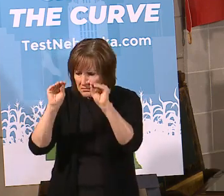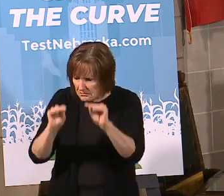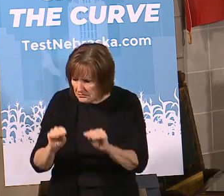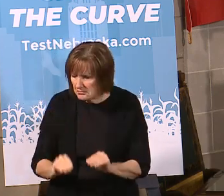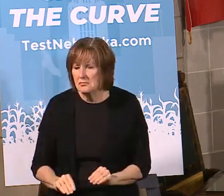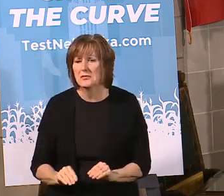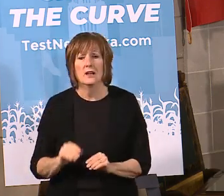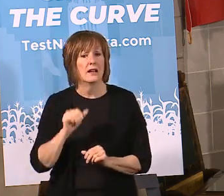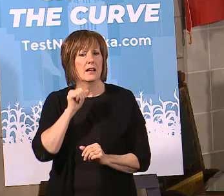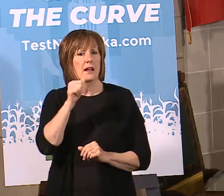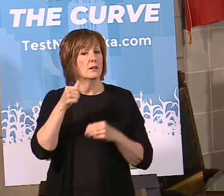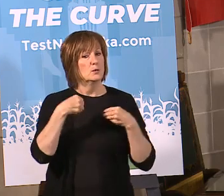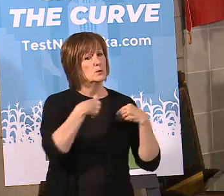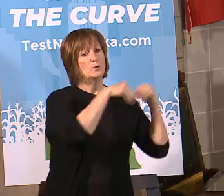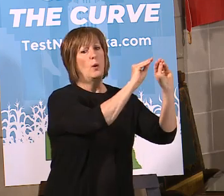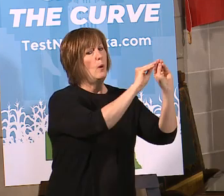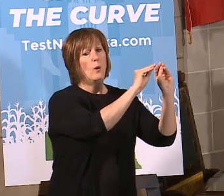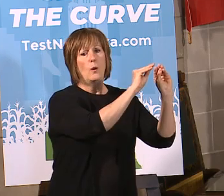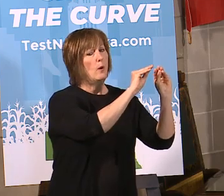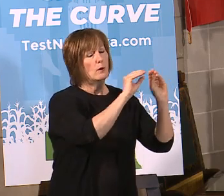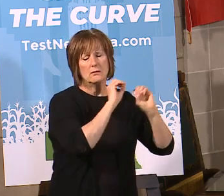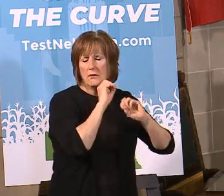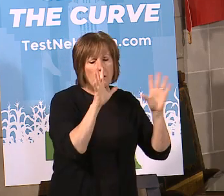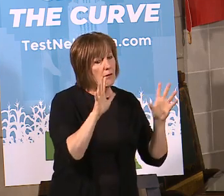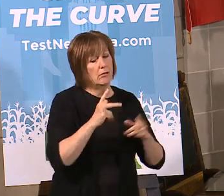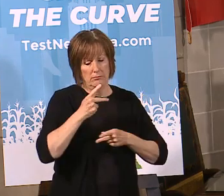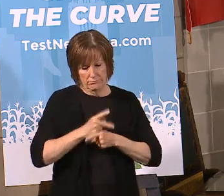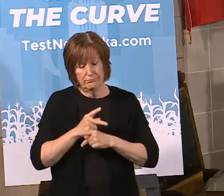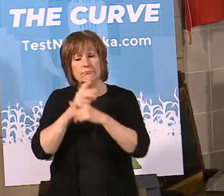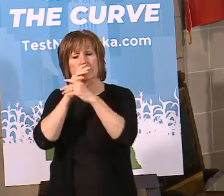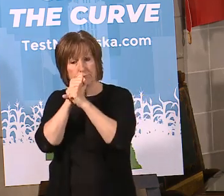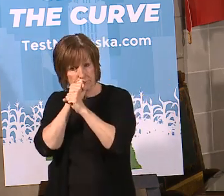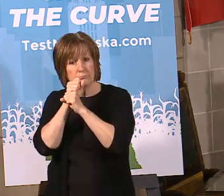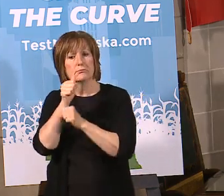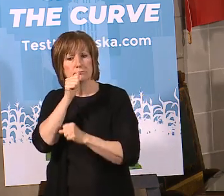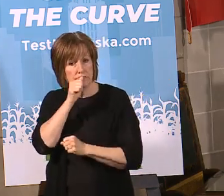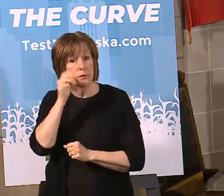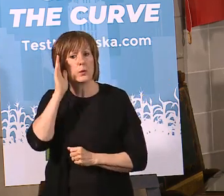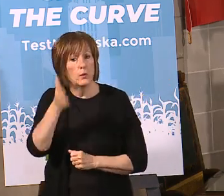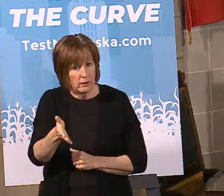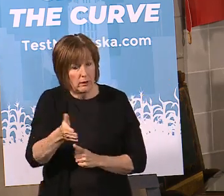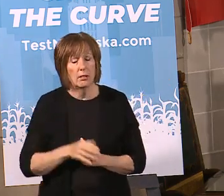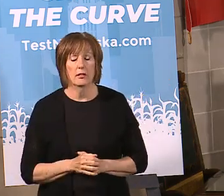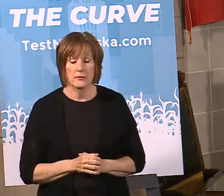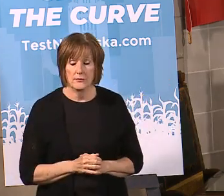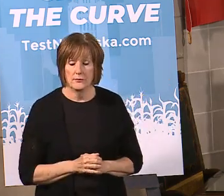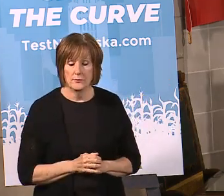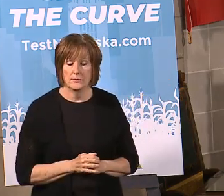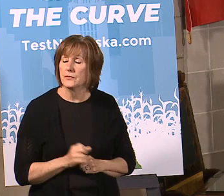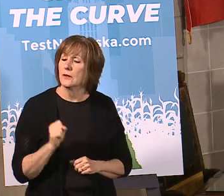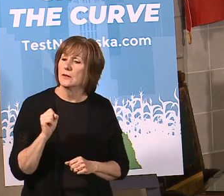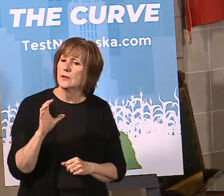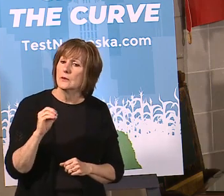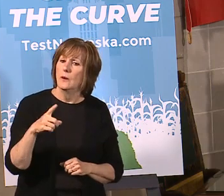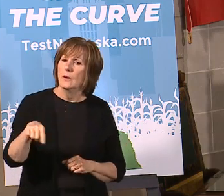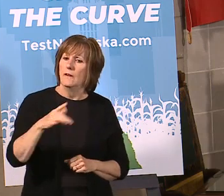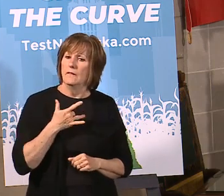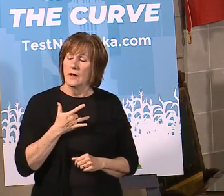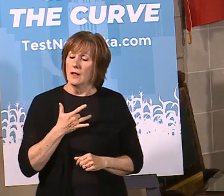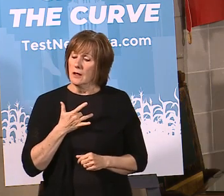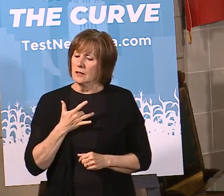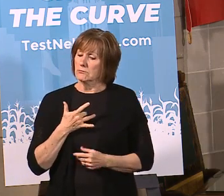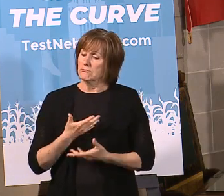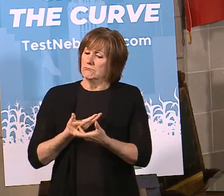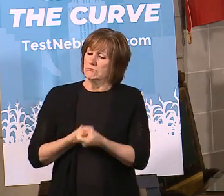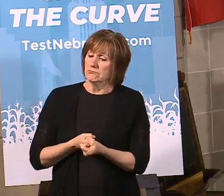question last week, your data will not be sold either individually or an aggregate. It'll be kept absolutely private in an encrypted database so you can feel confident that